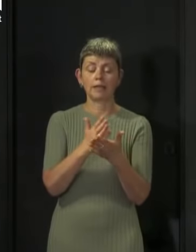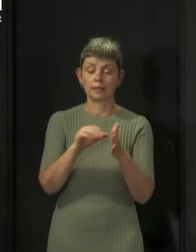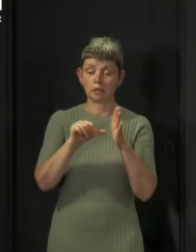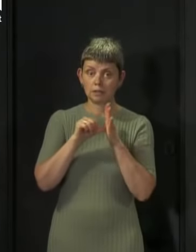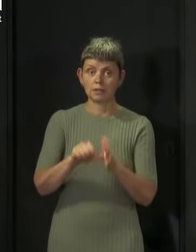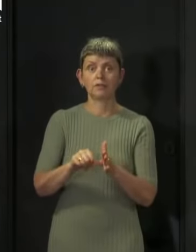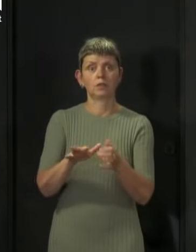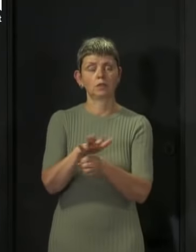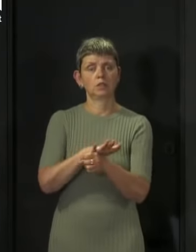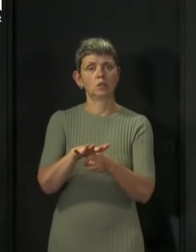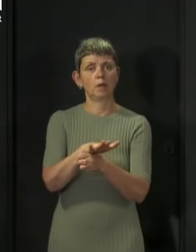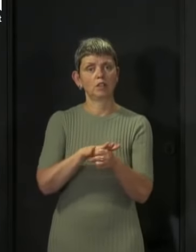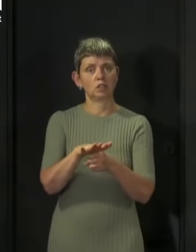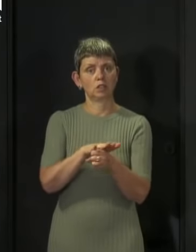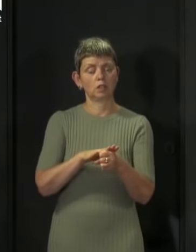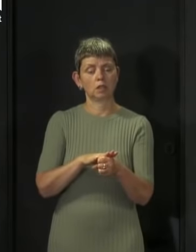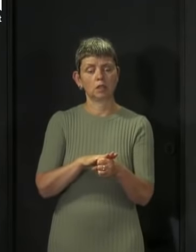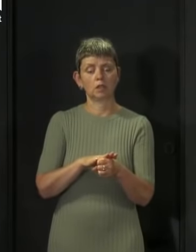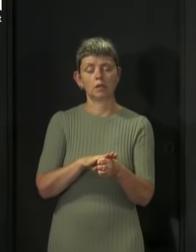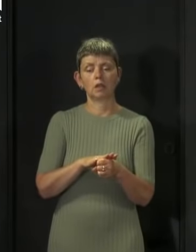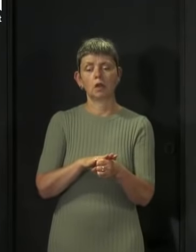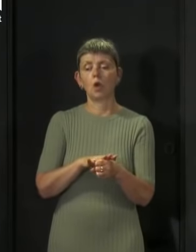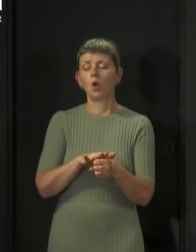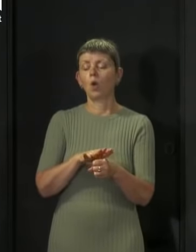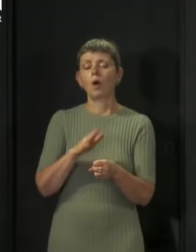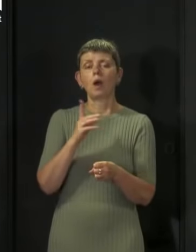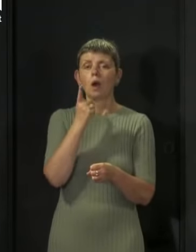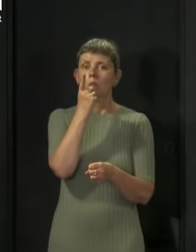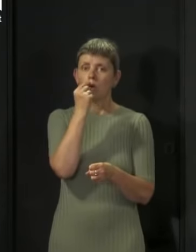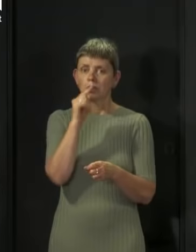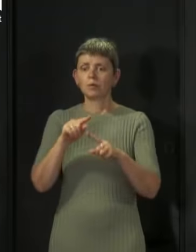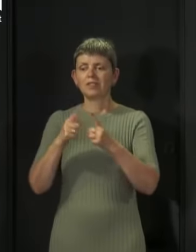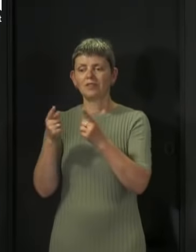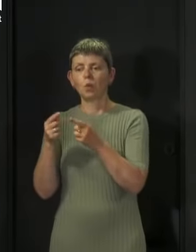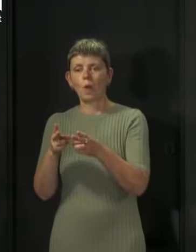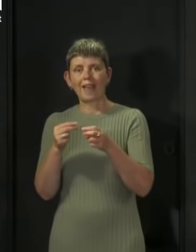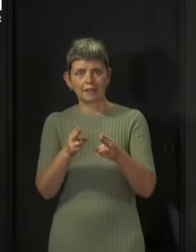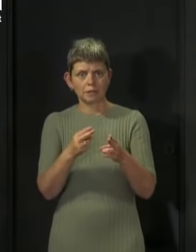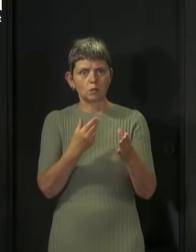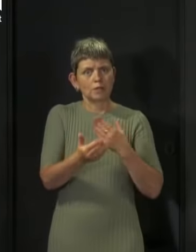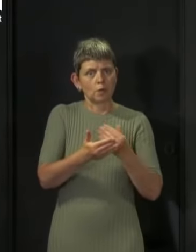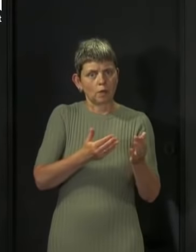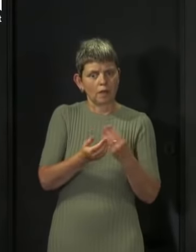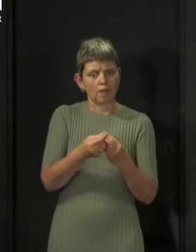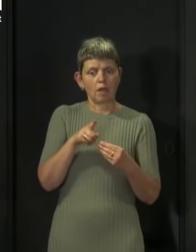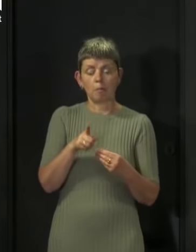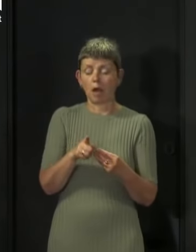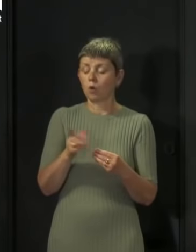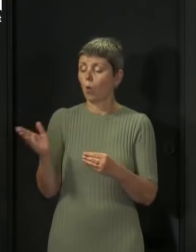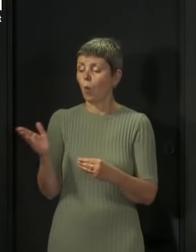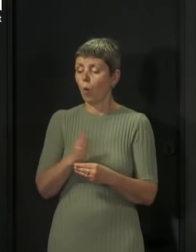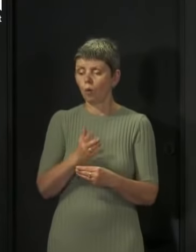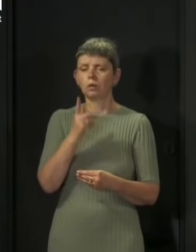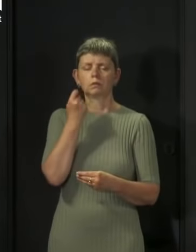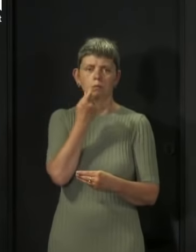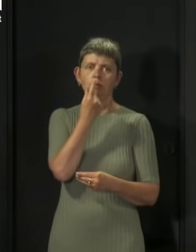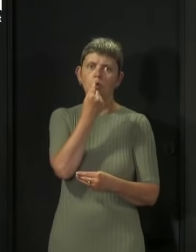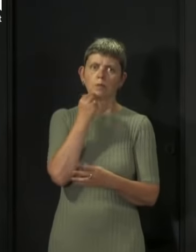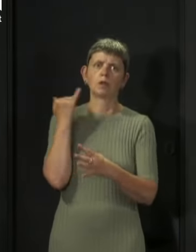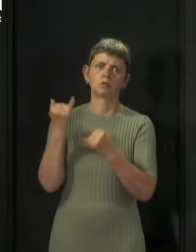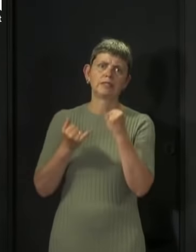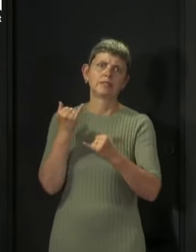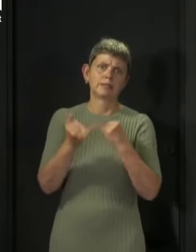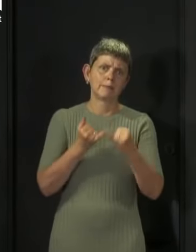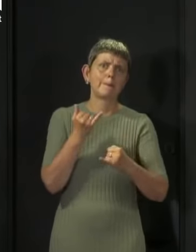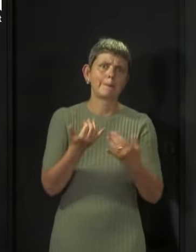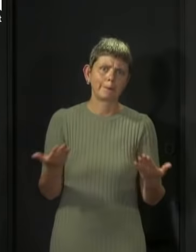said already today, whatever method of doing that had been chosen would have caused controversy and probably